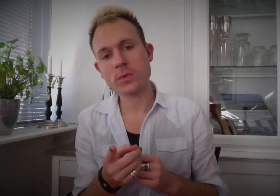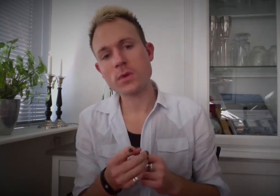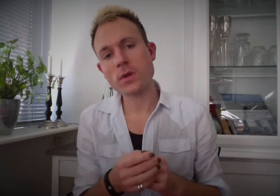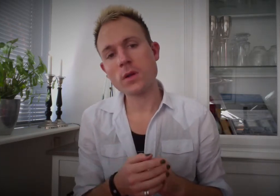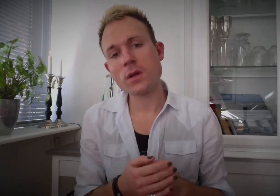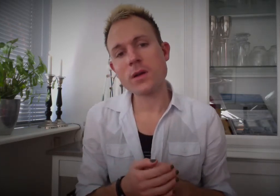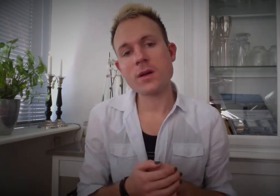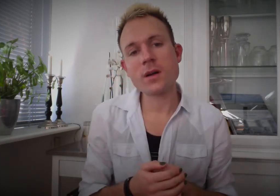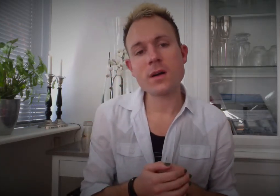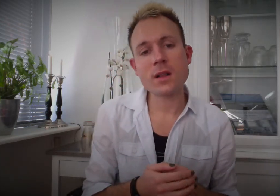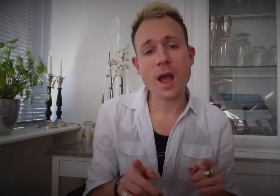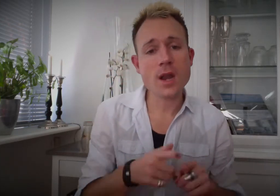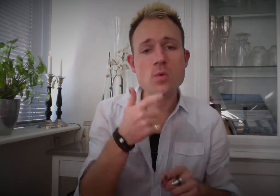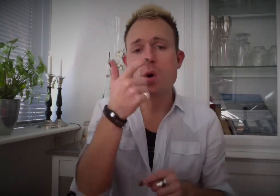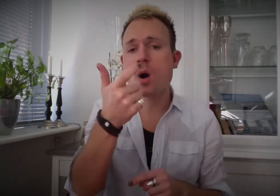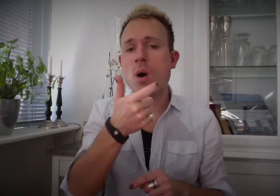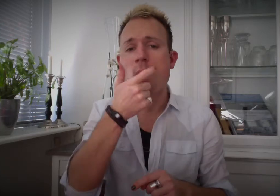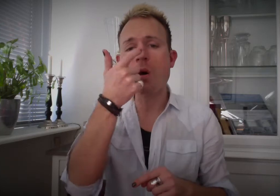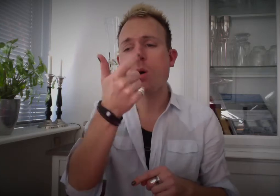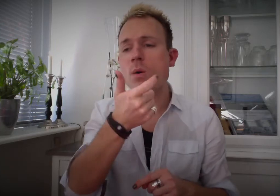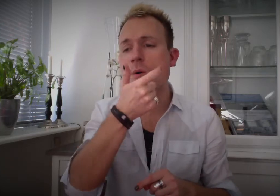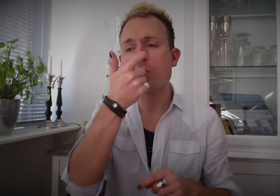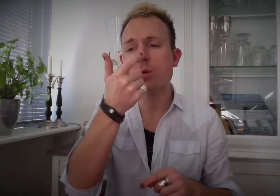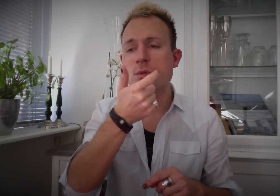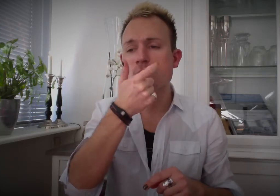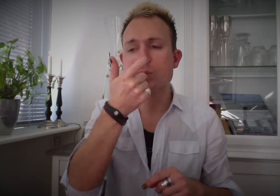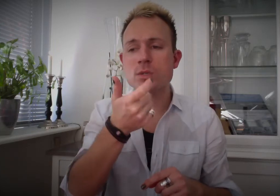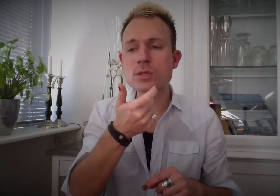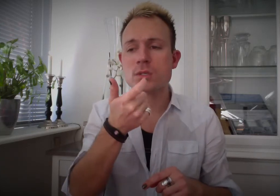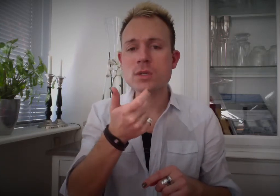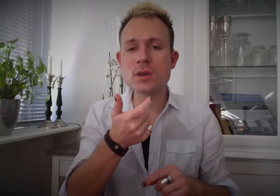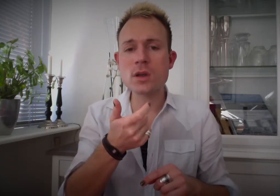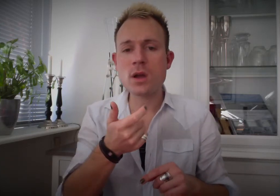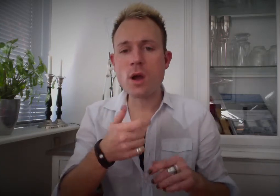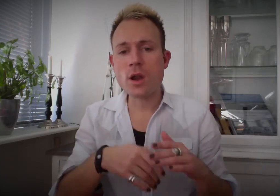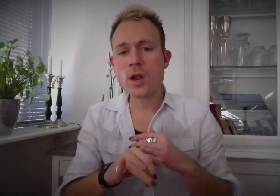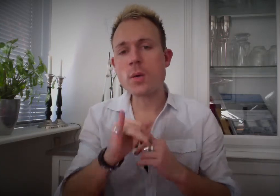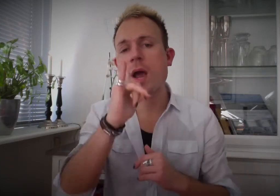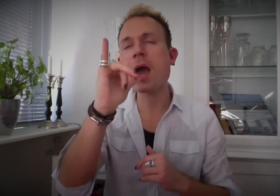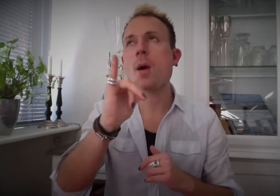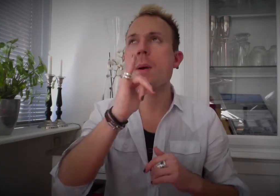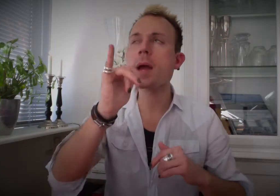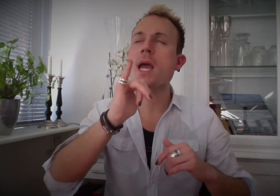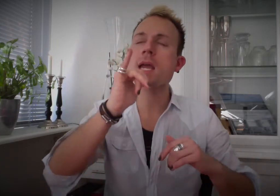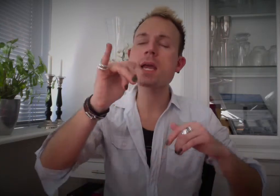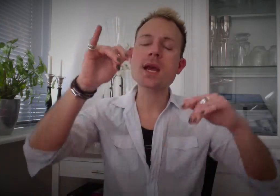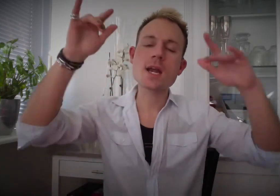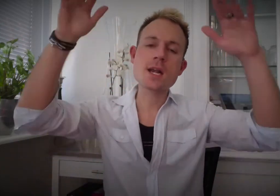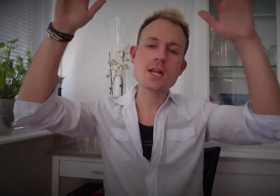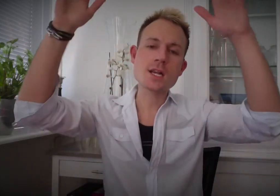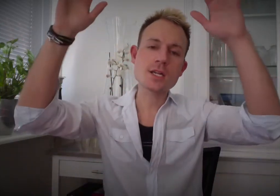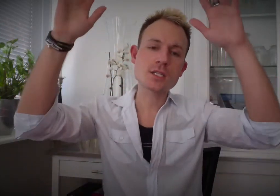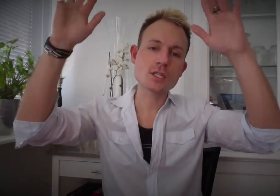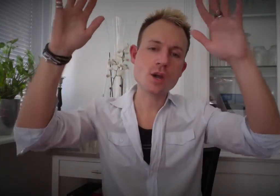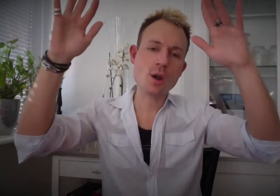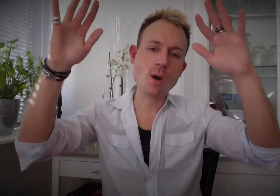Like a rose under the April snow